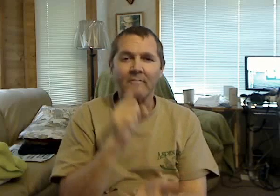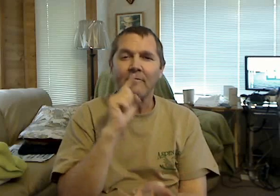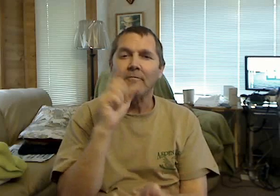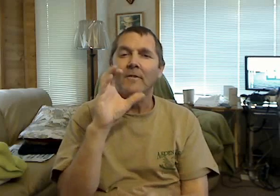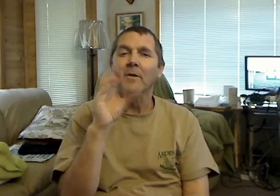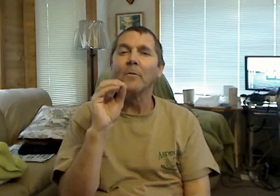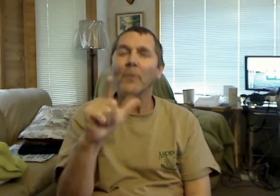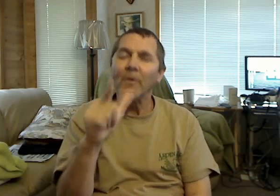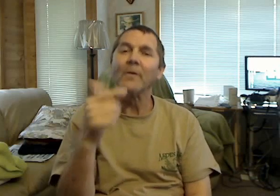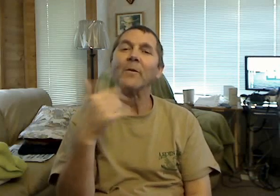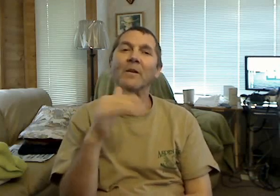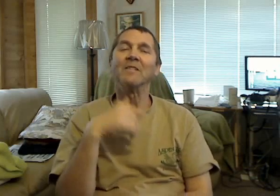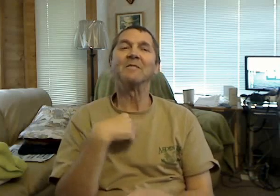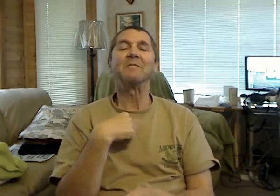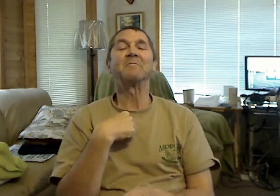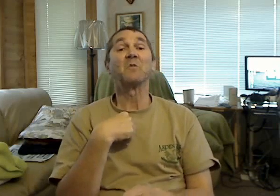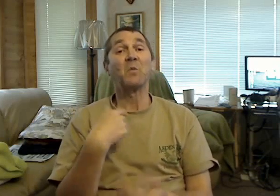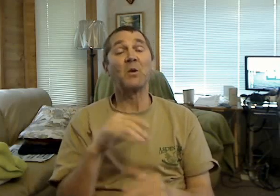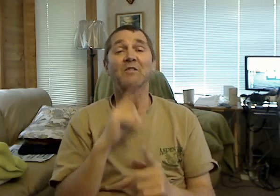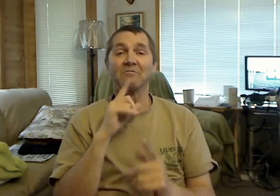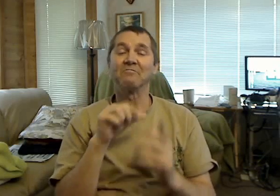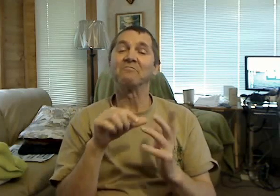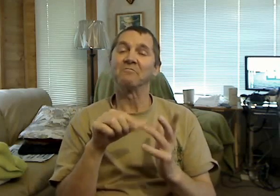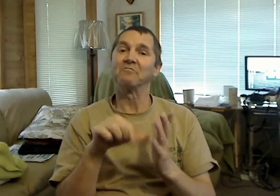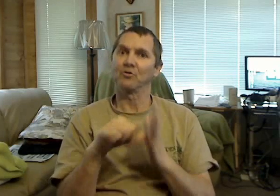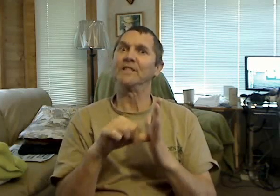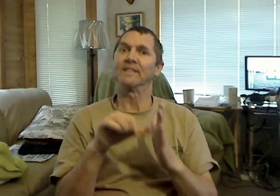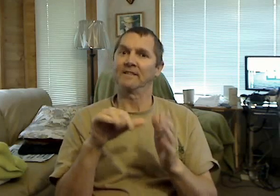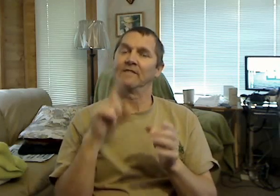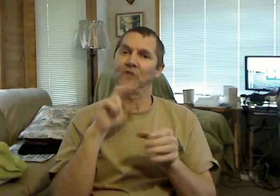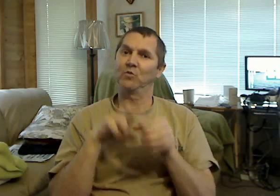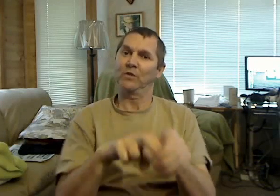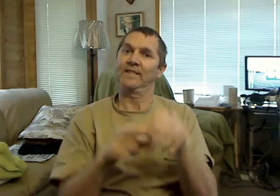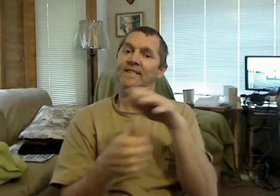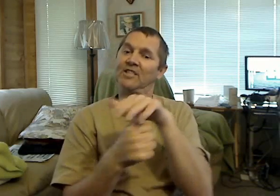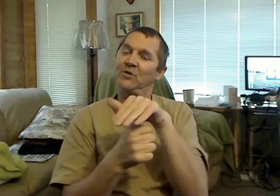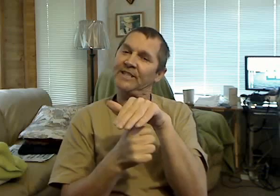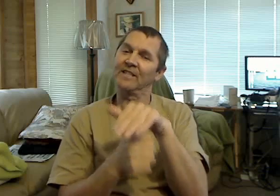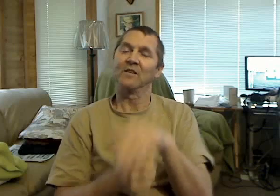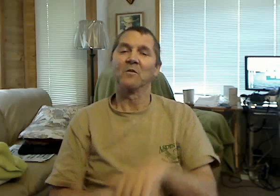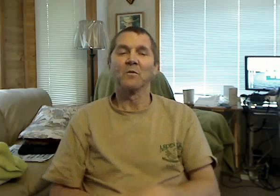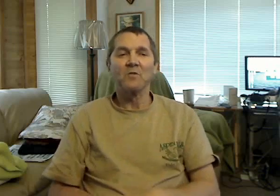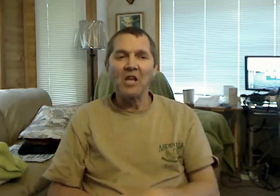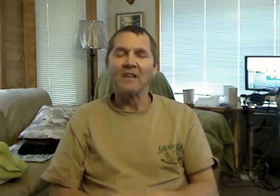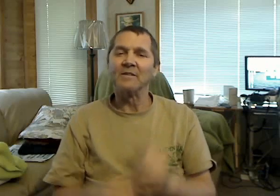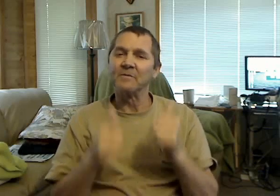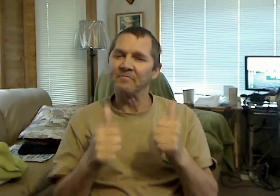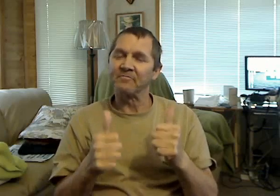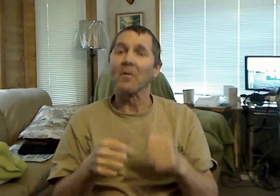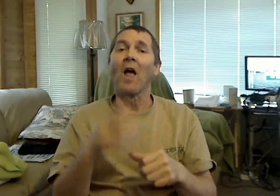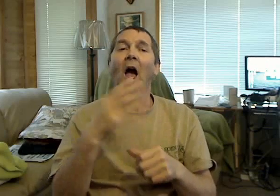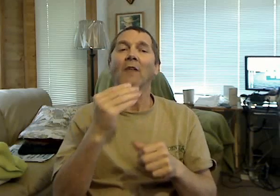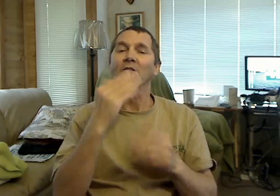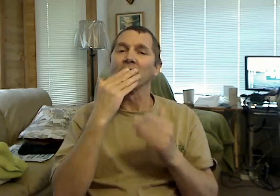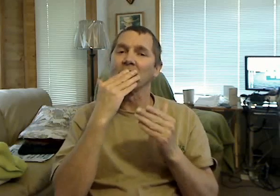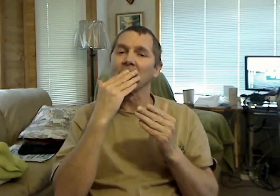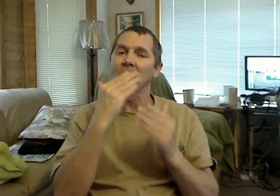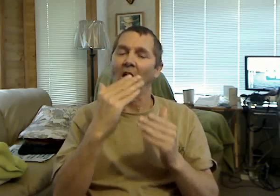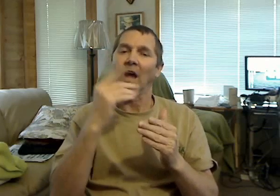Jesus, I wish I had a crystal ball. I really think that, you know, it's Obama still to lose. I think that,